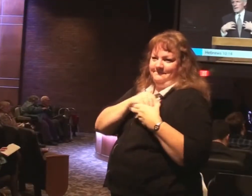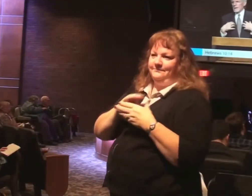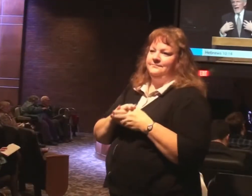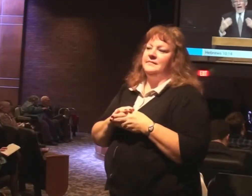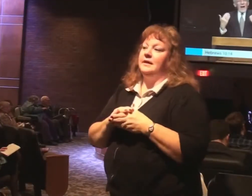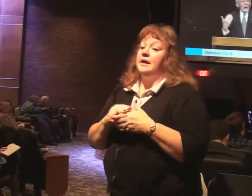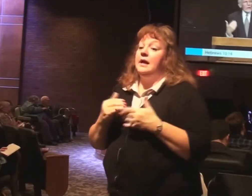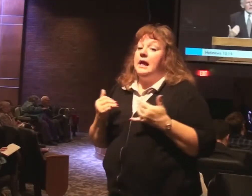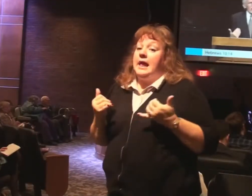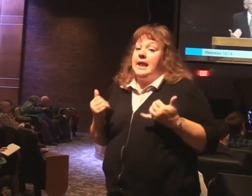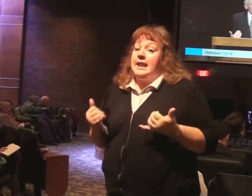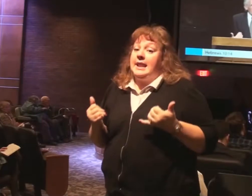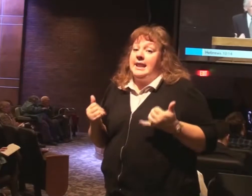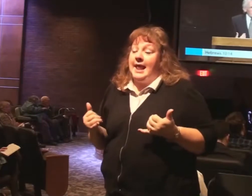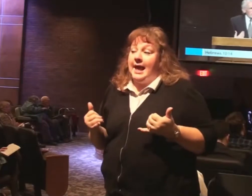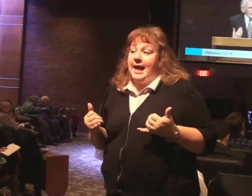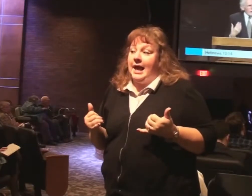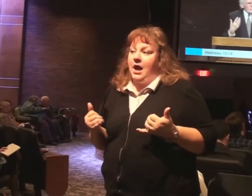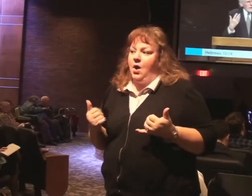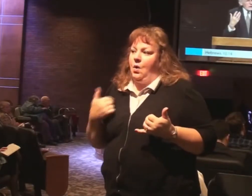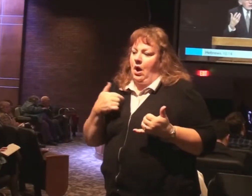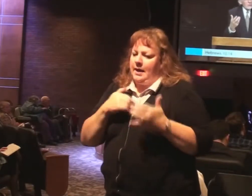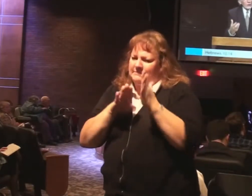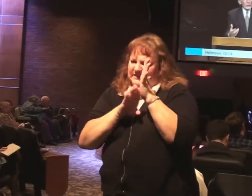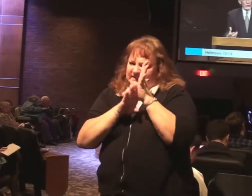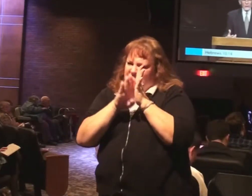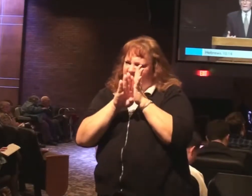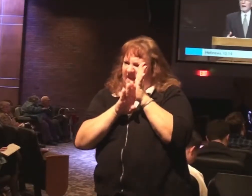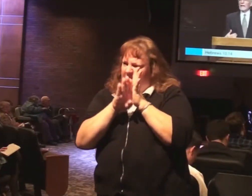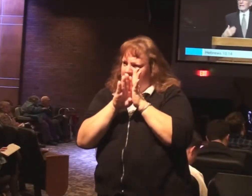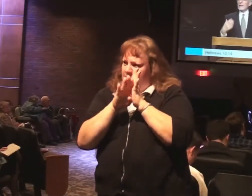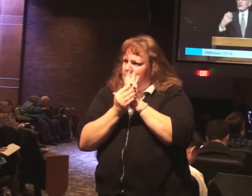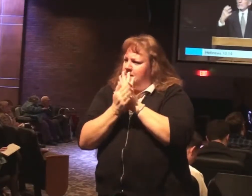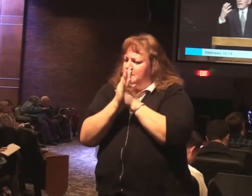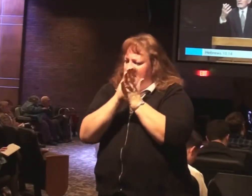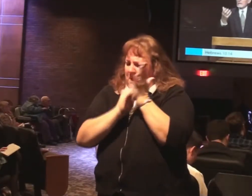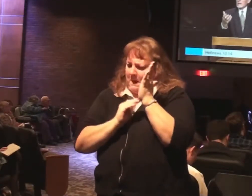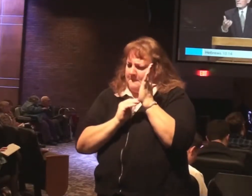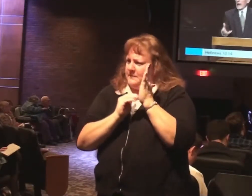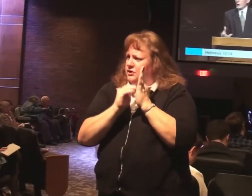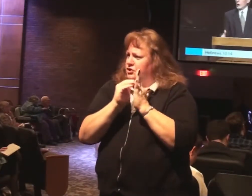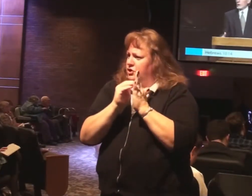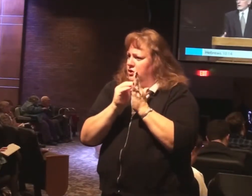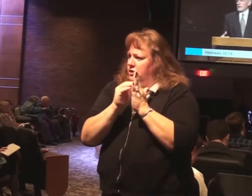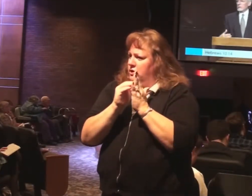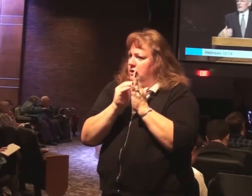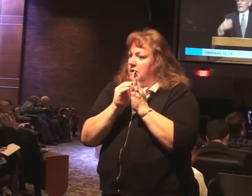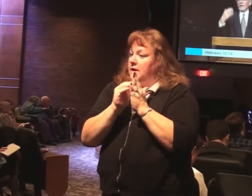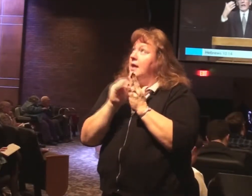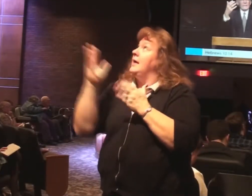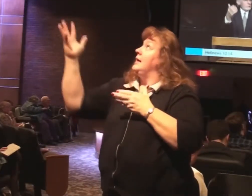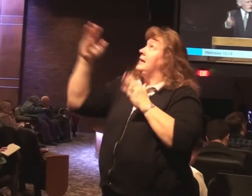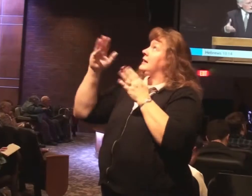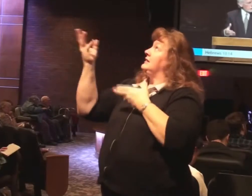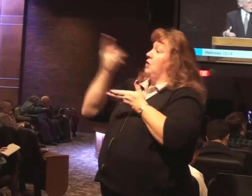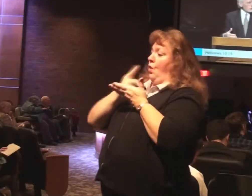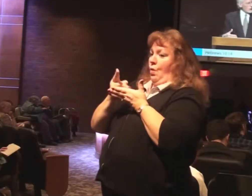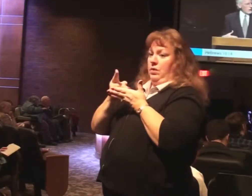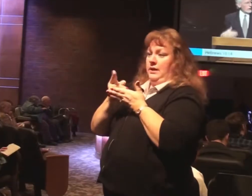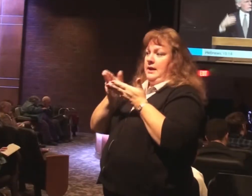Now we are to be developing to maturity by the expressing of that holiness. That peace. That